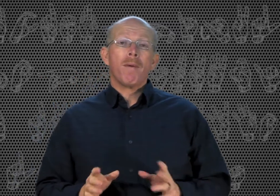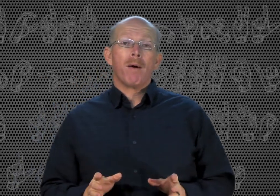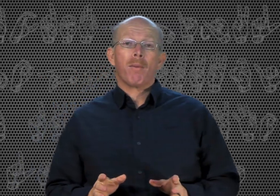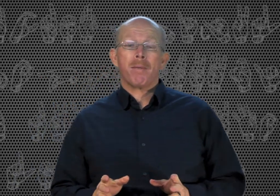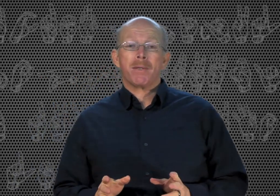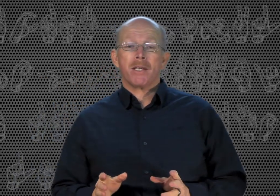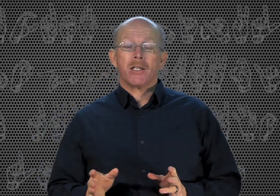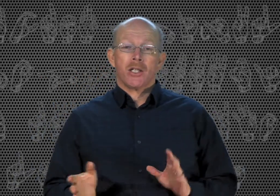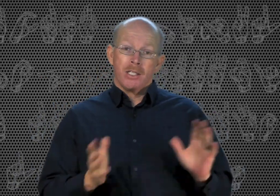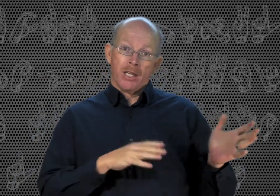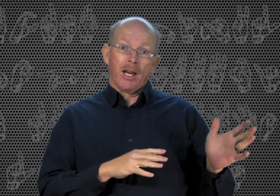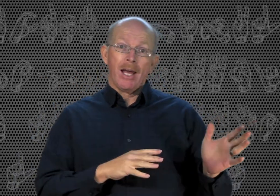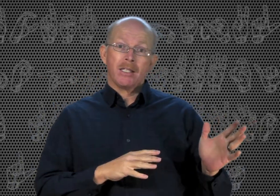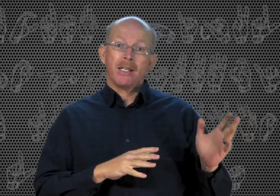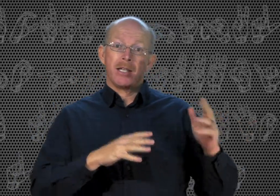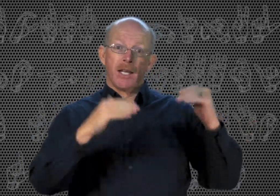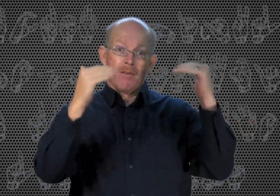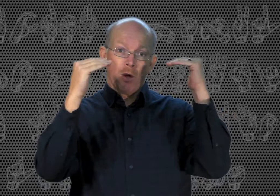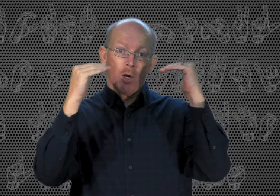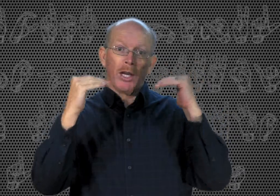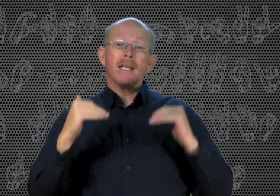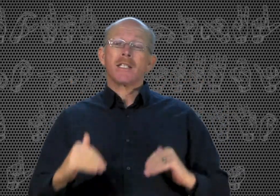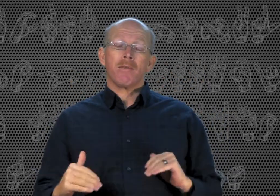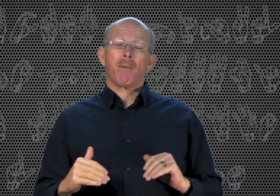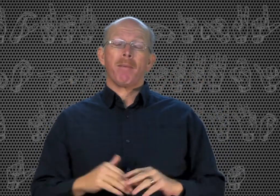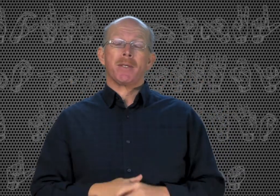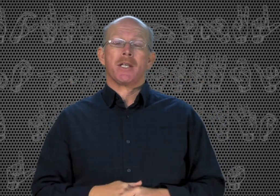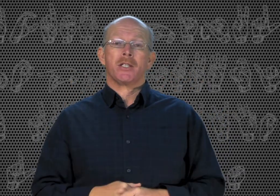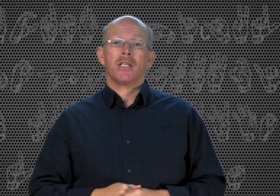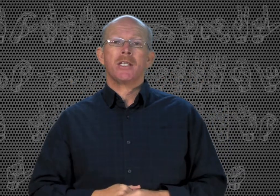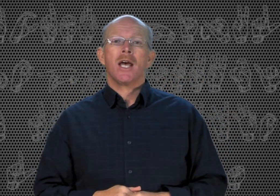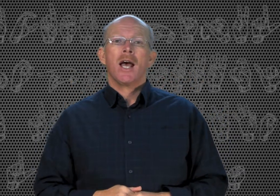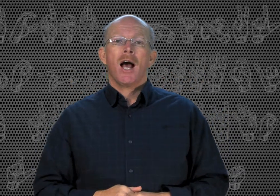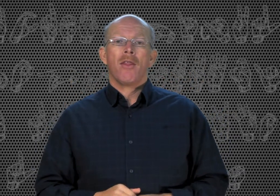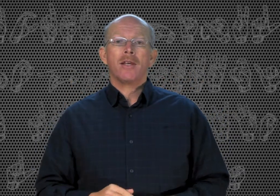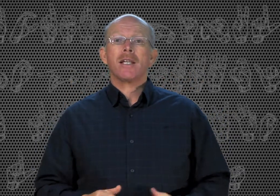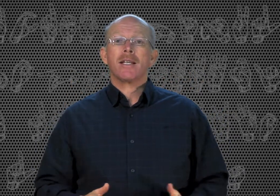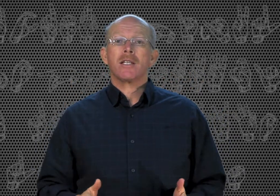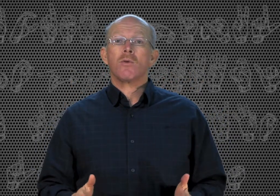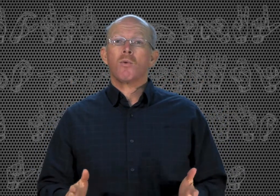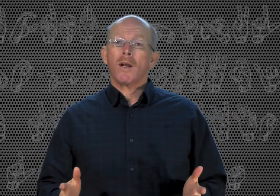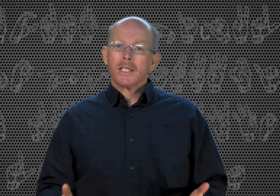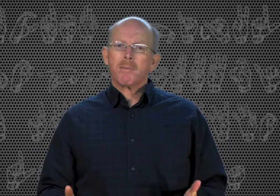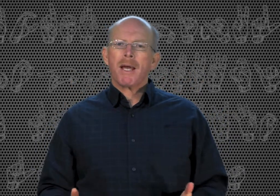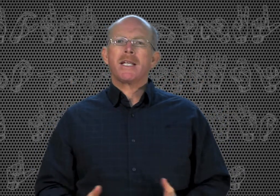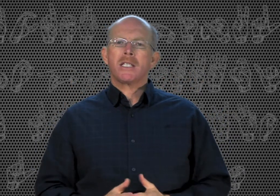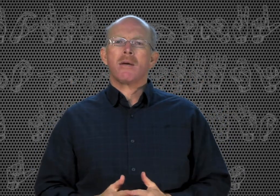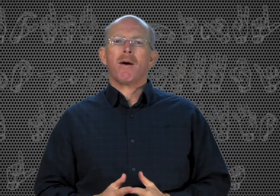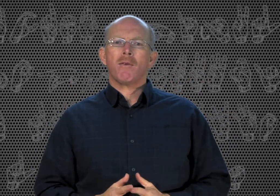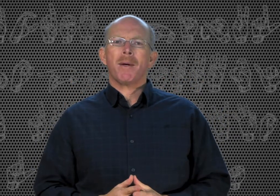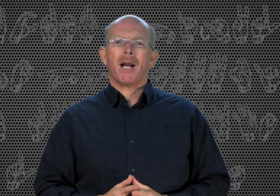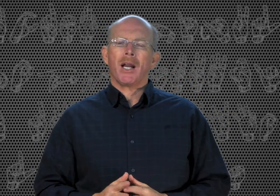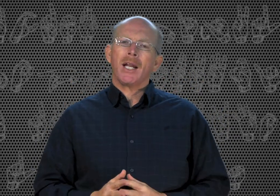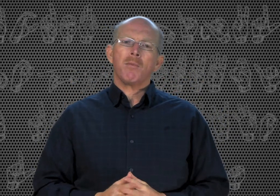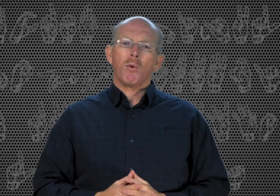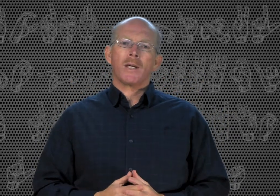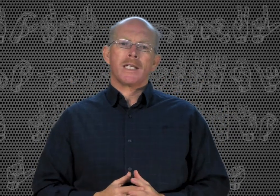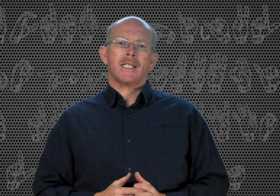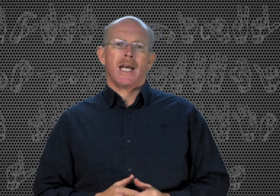about prepositions. In the last lesson, I gave you a list of prepositions. In this lesson, we'll explain some of them in a little more detail.